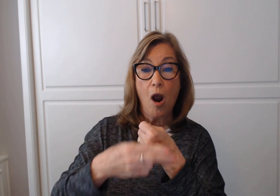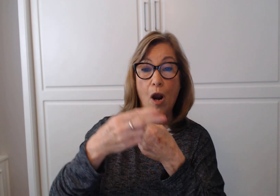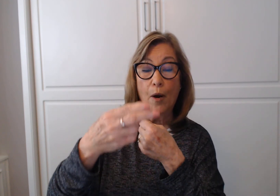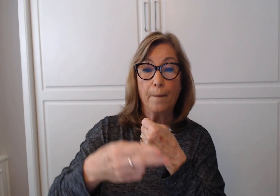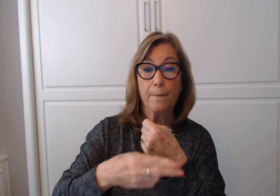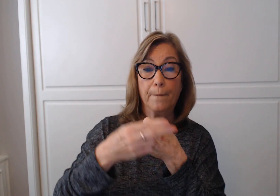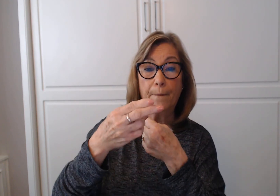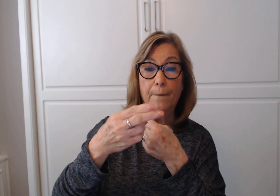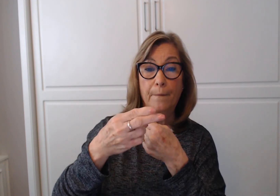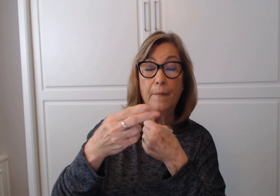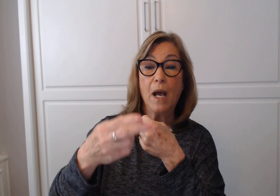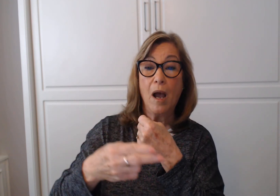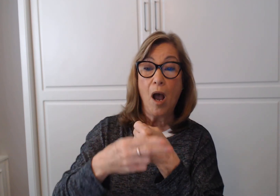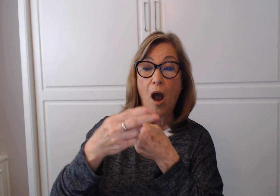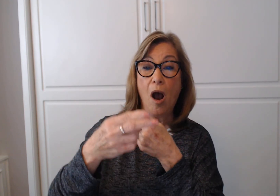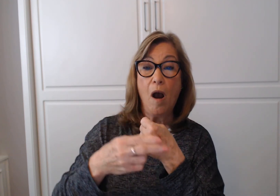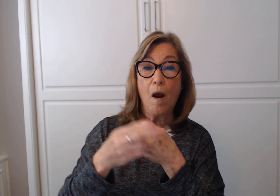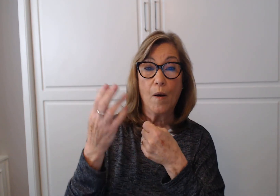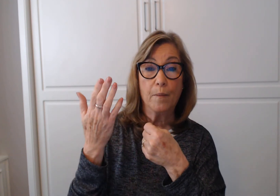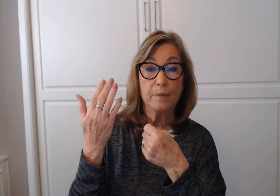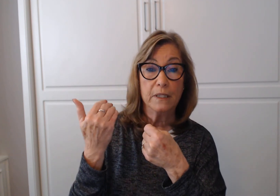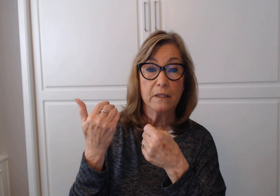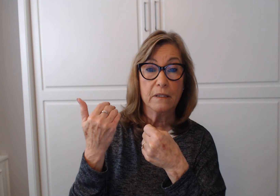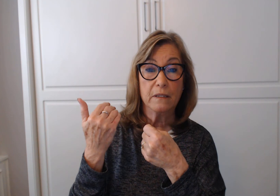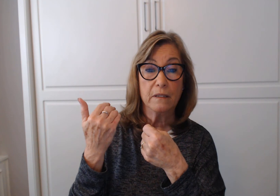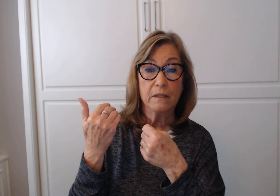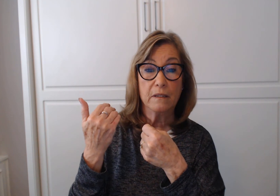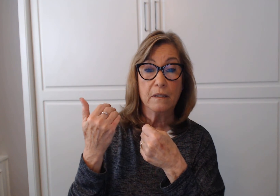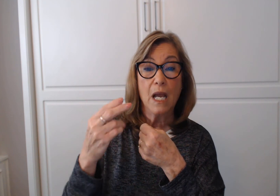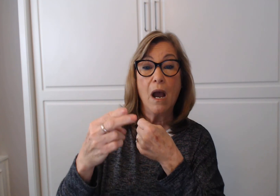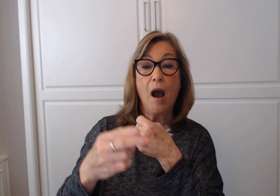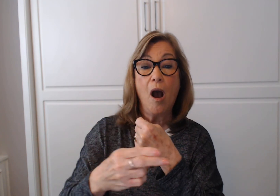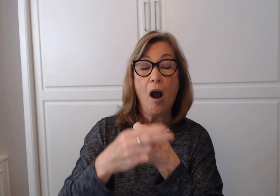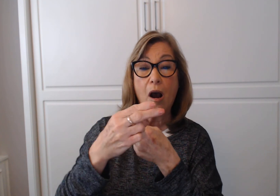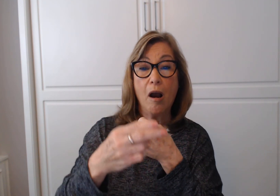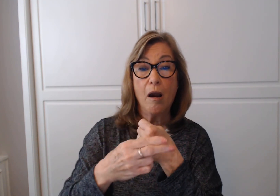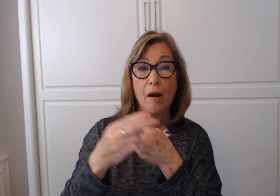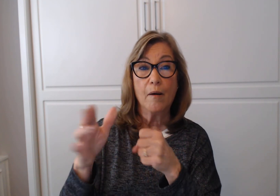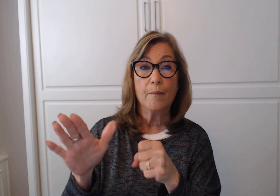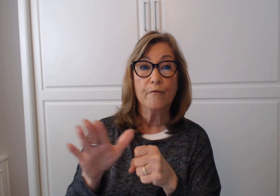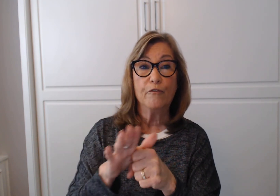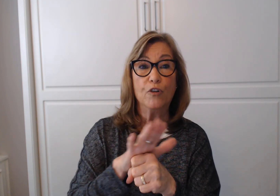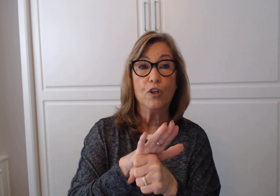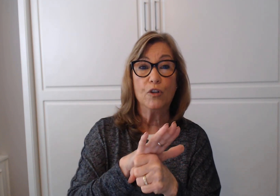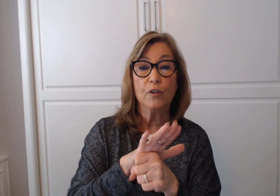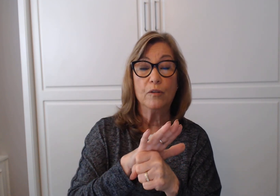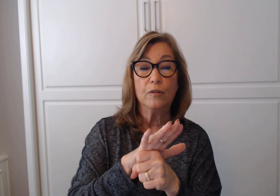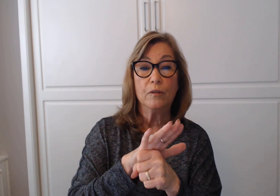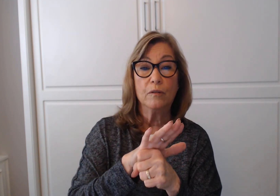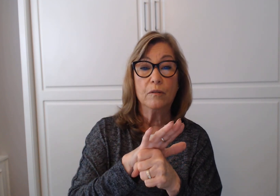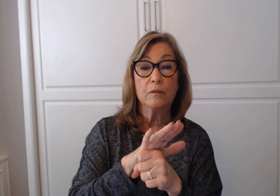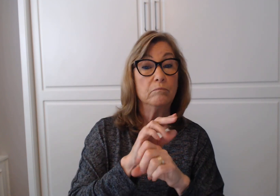Harmed. Harmful. Unharmed.